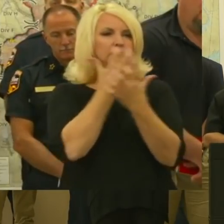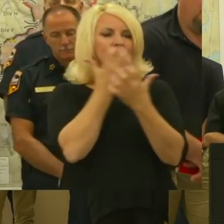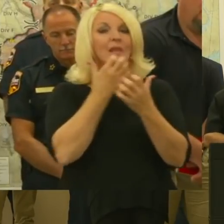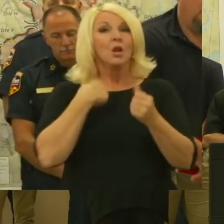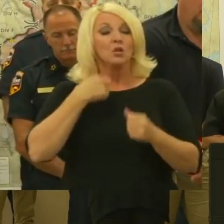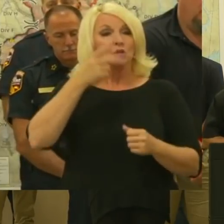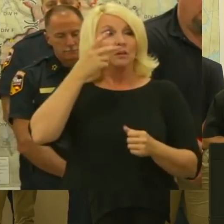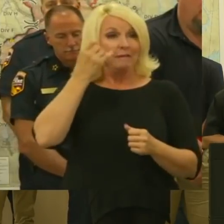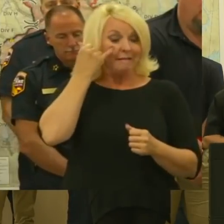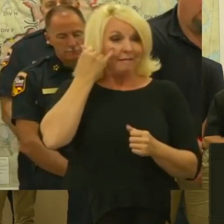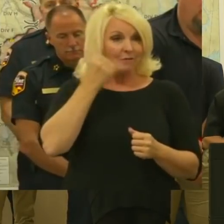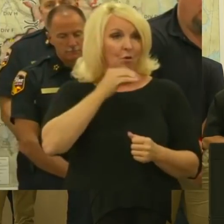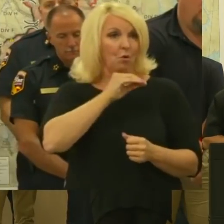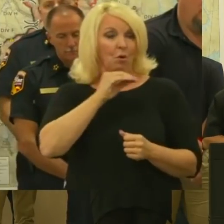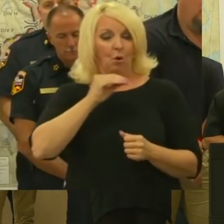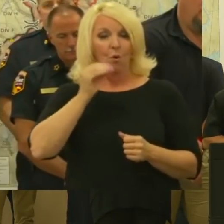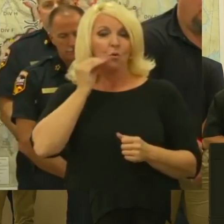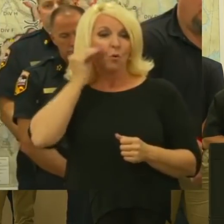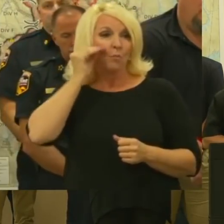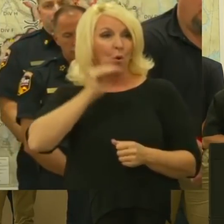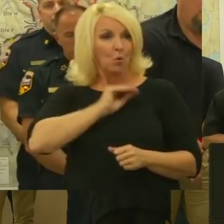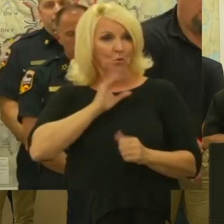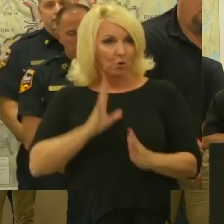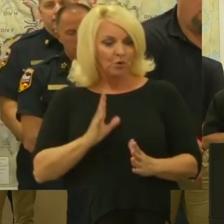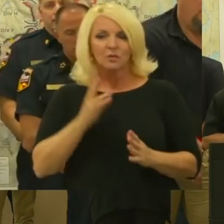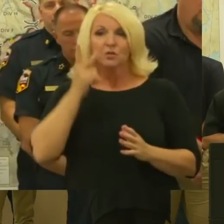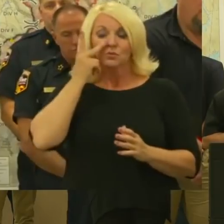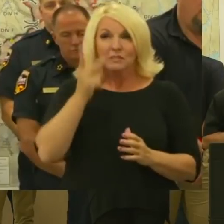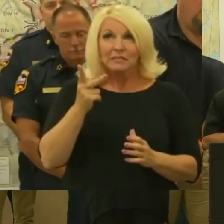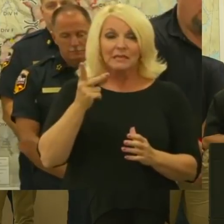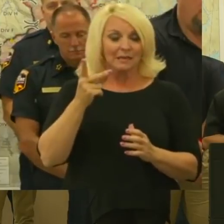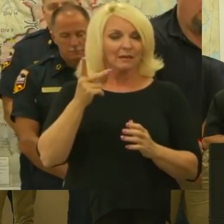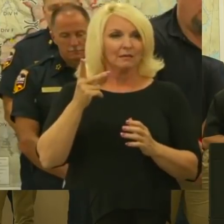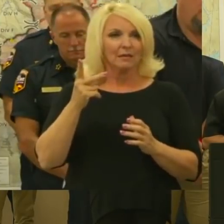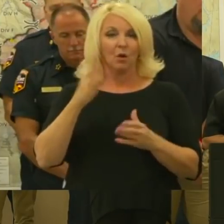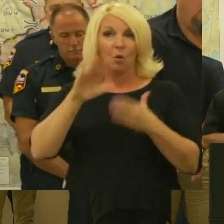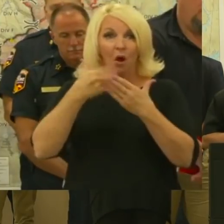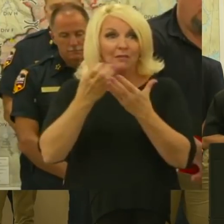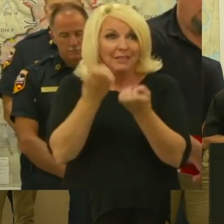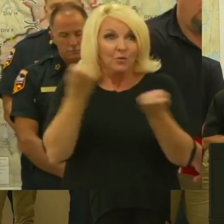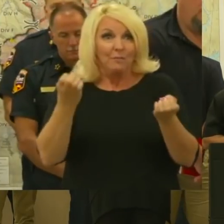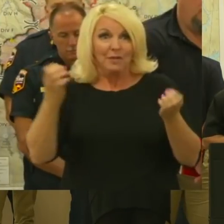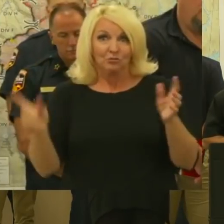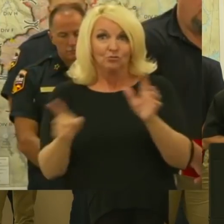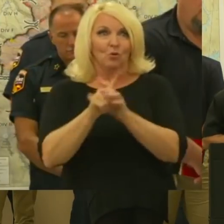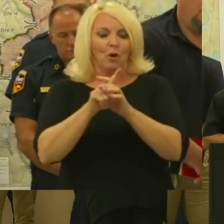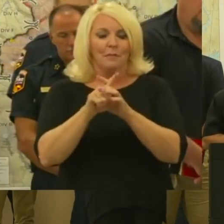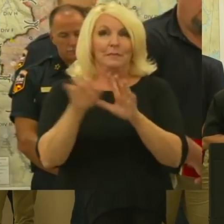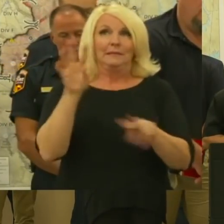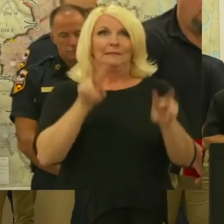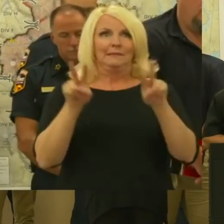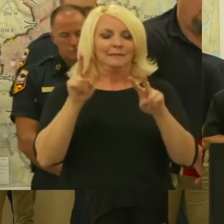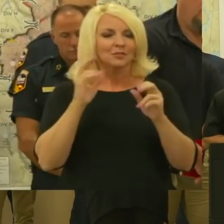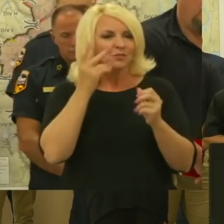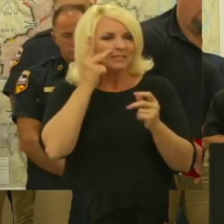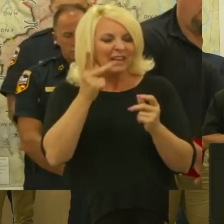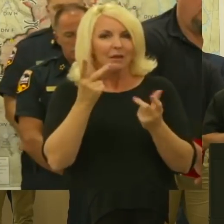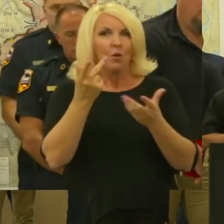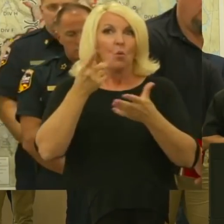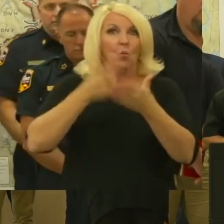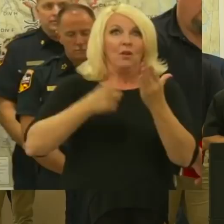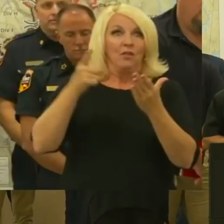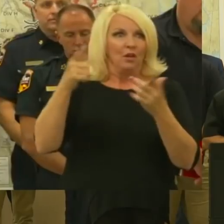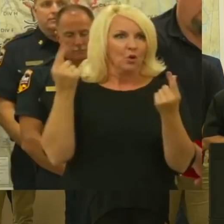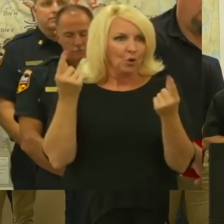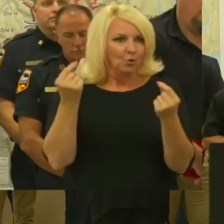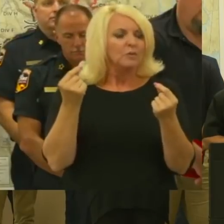on your property and understand what they're going to take and not going to take. And also making sure that the public knows that we will give them time and even assistance as necessary